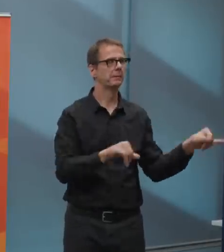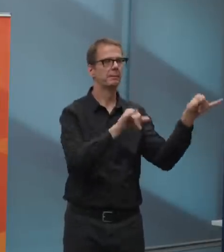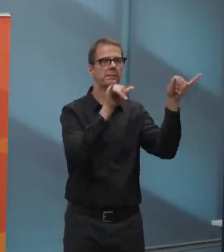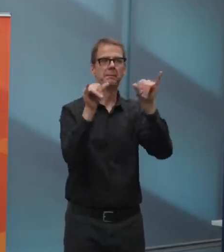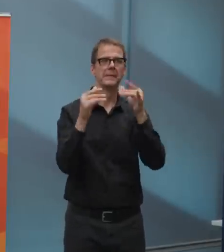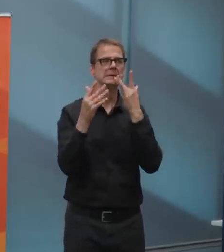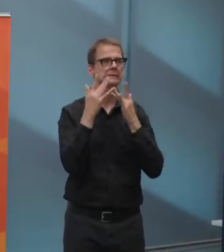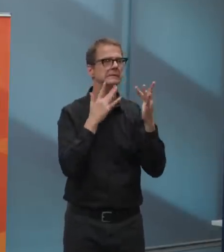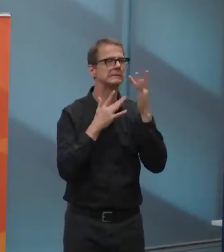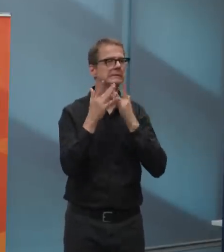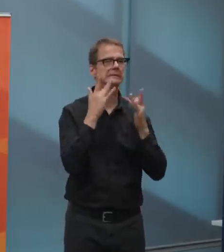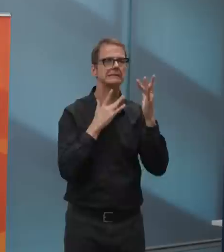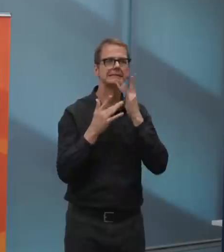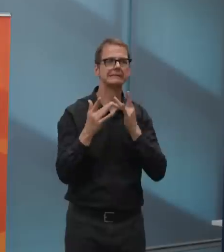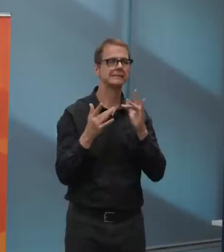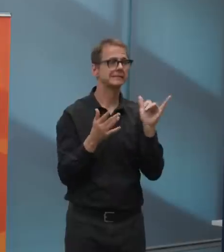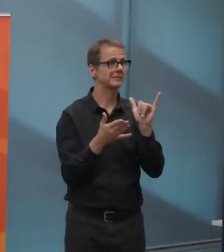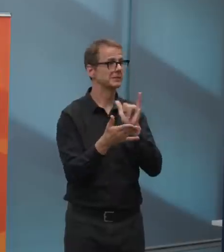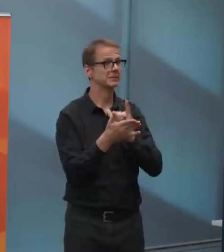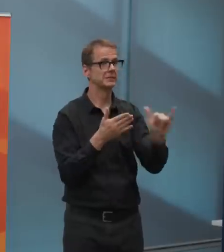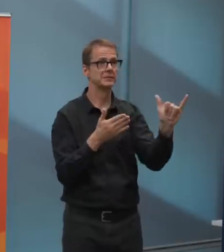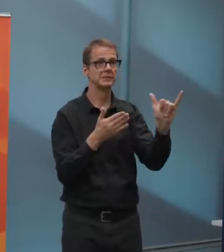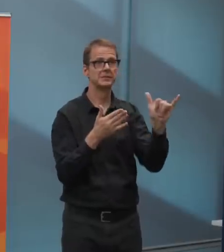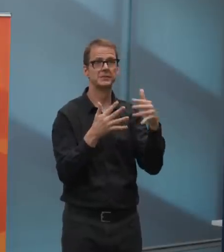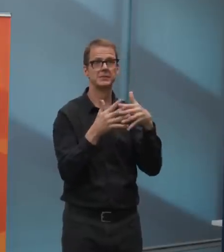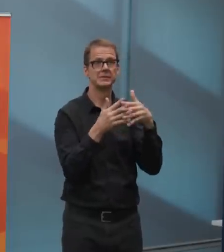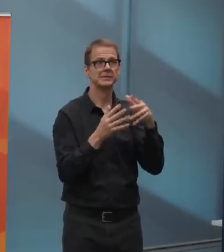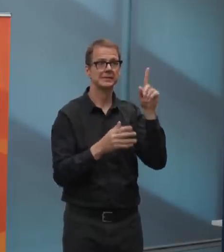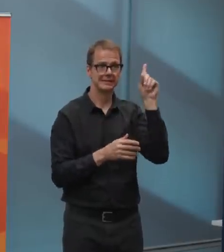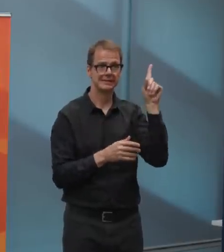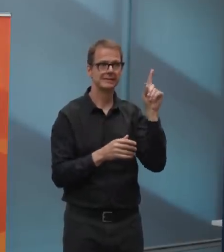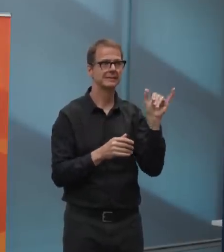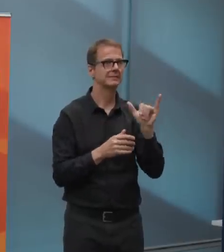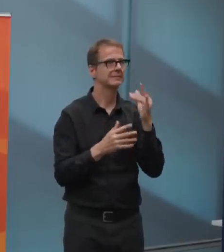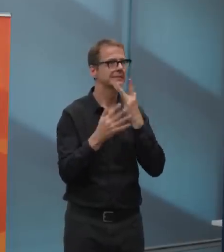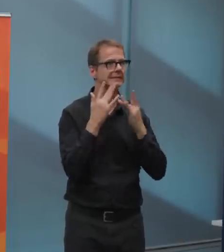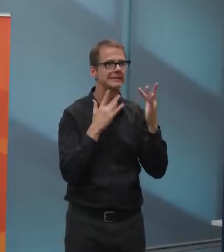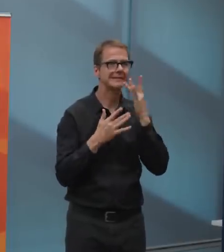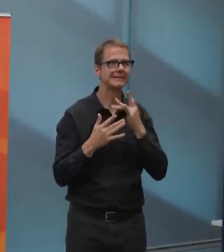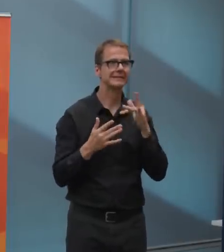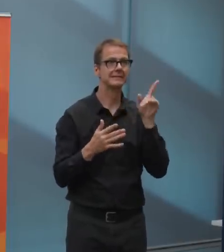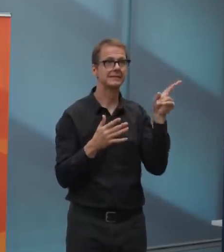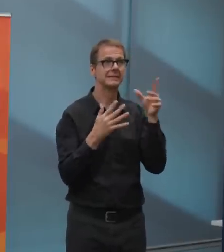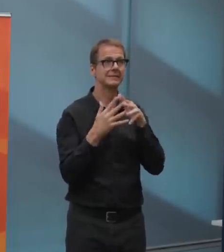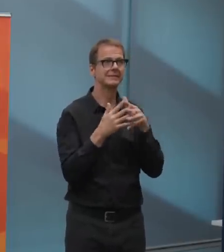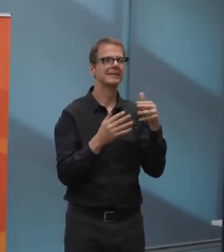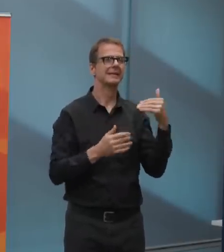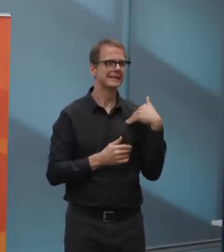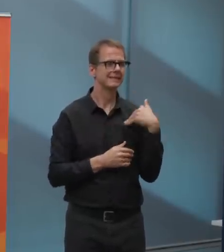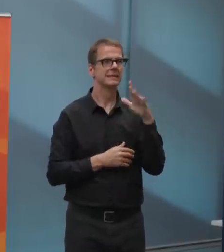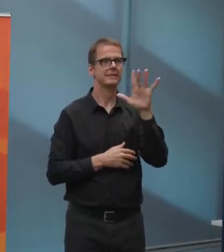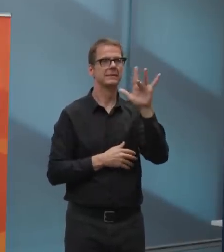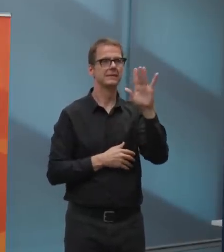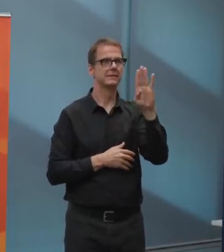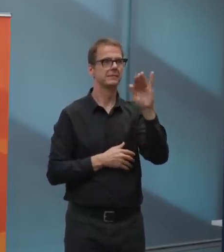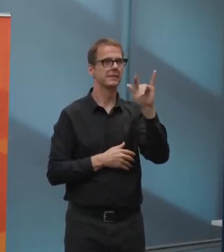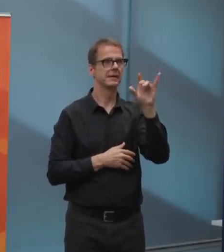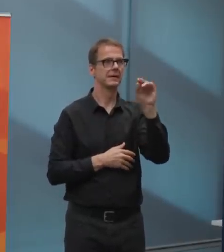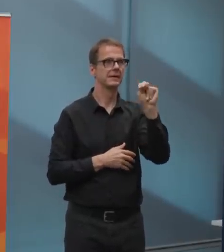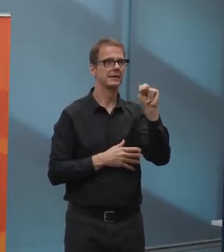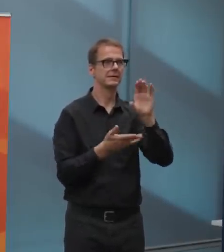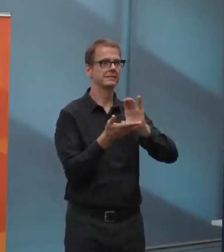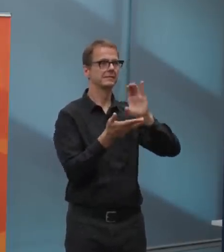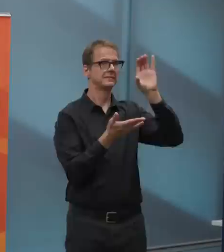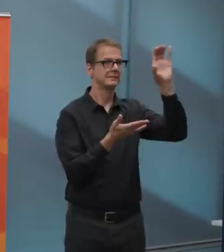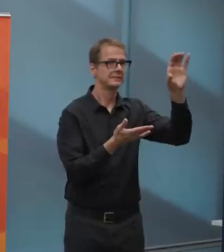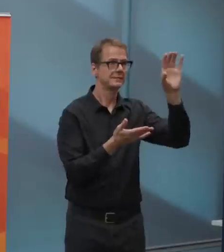transit and we don't. Do you have a follow-up question, Ashley? I do. the, Mr. Mayor, you've